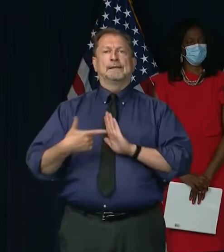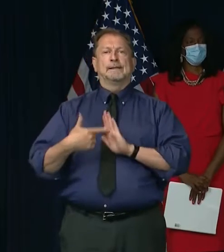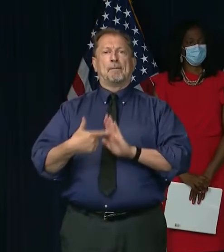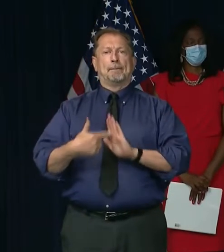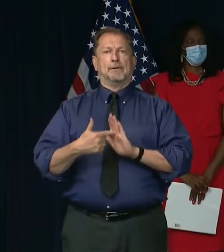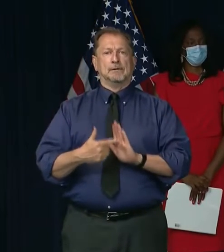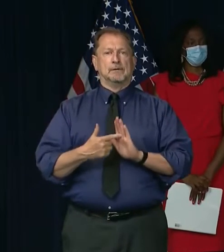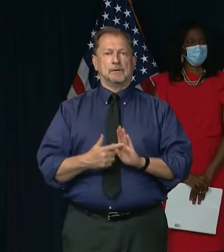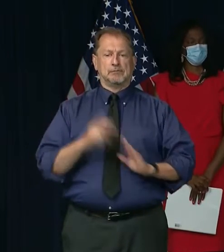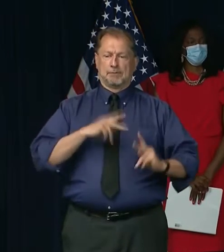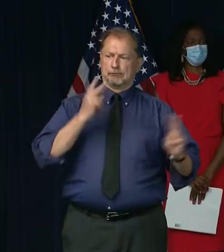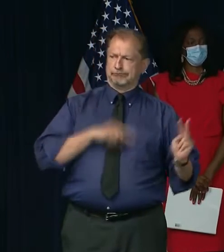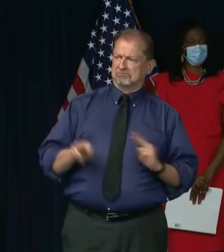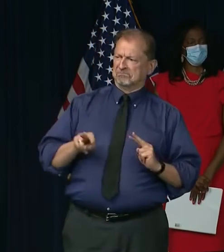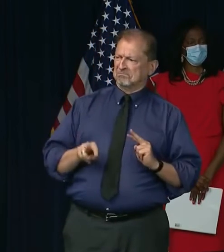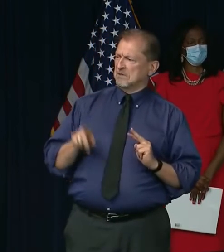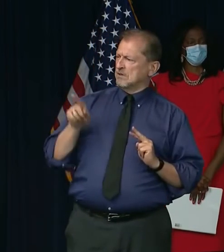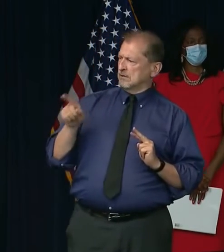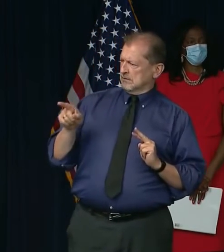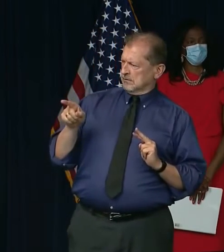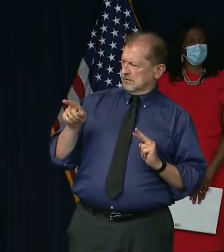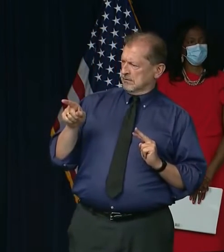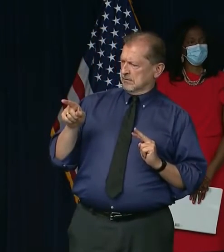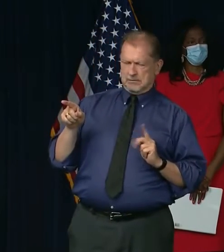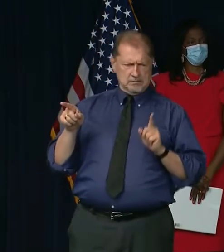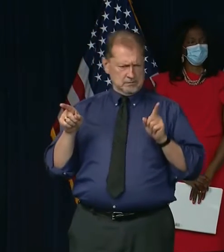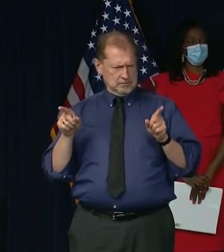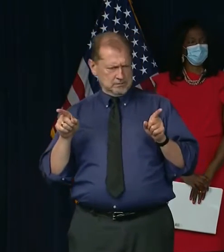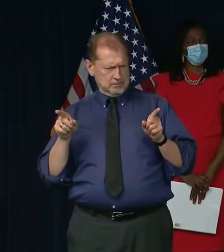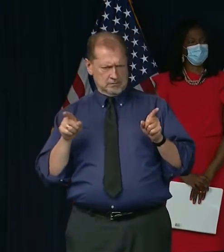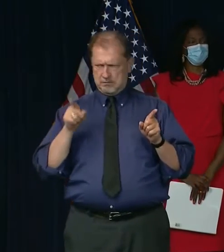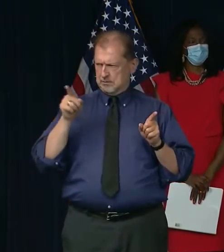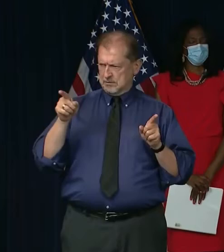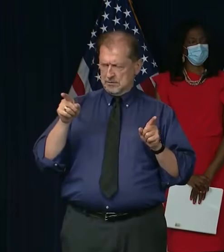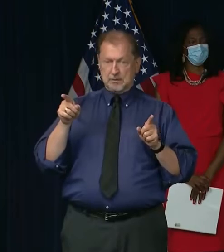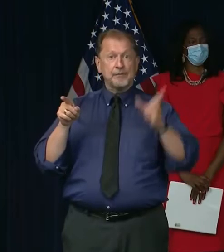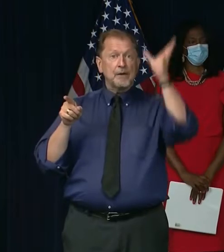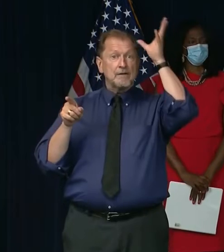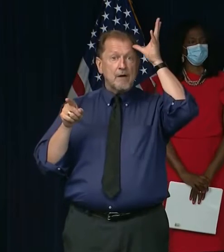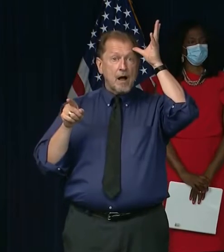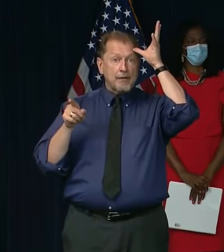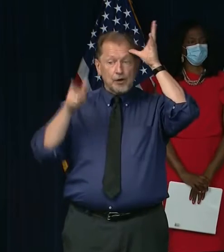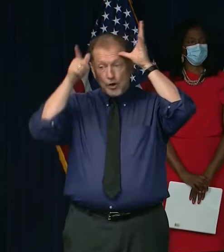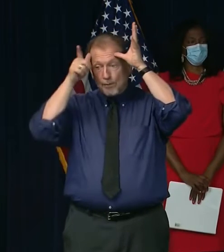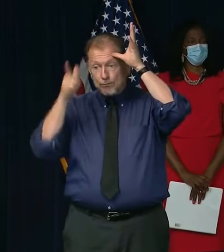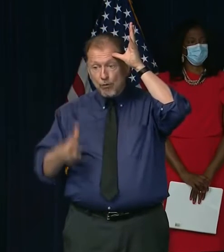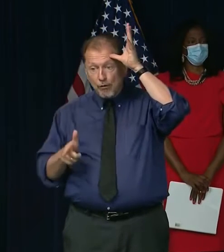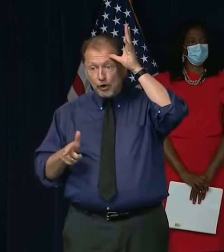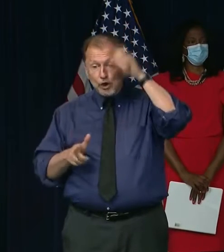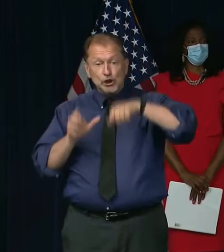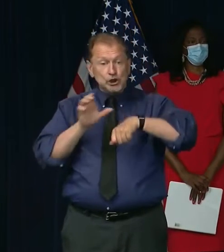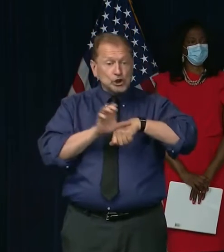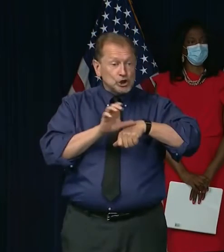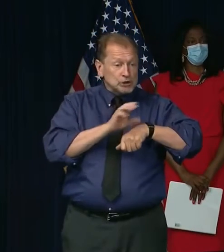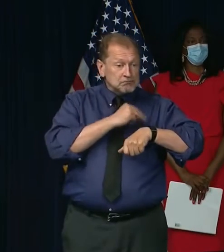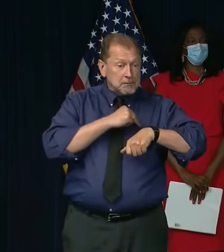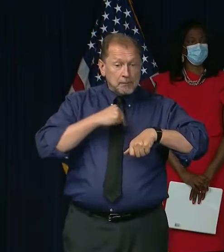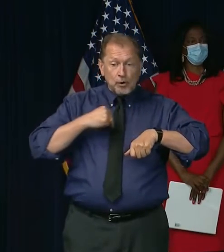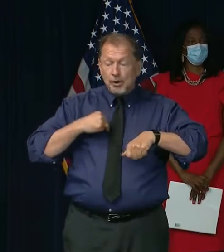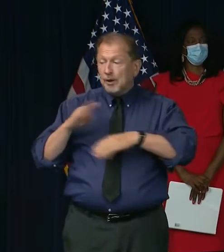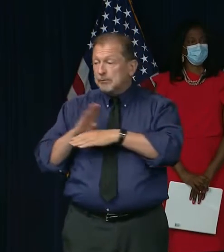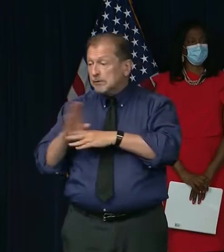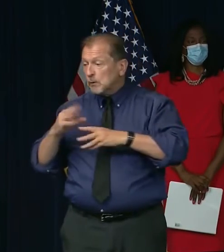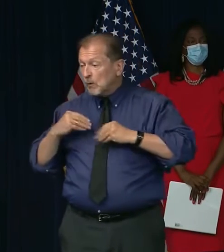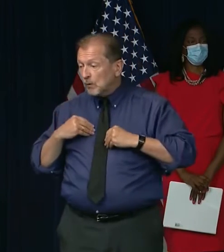I implore every father, every brother, every church member, every business owner